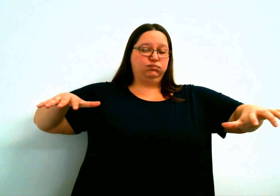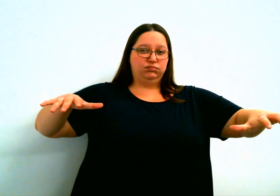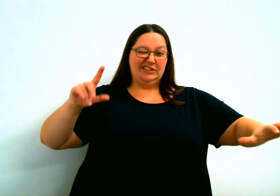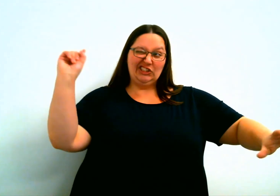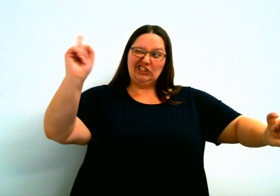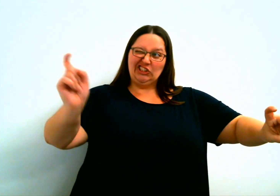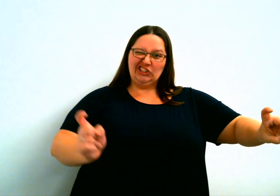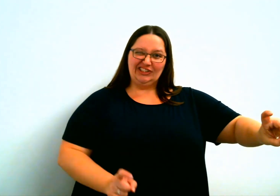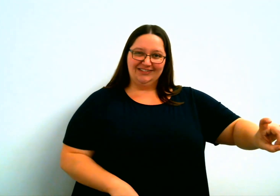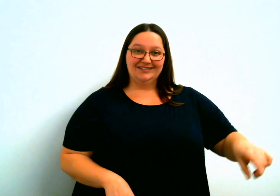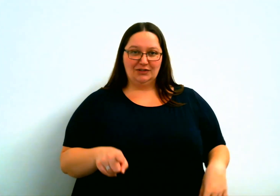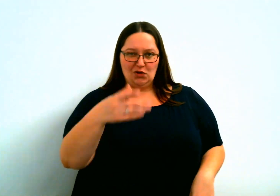Thor was the god of thunder.